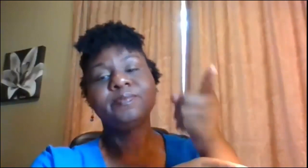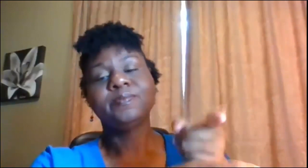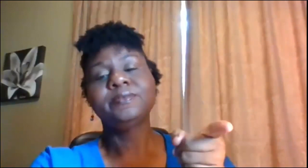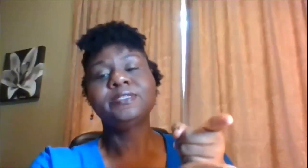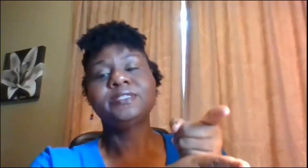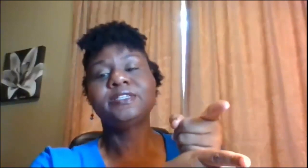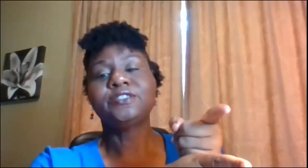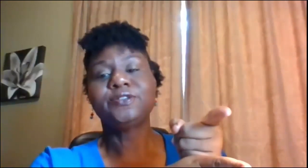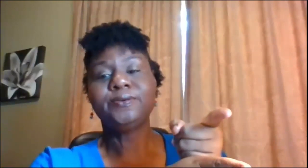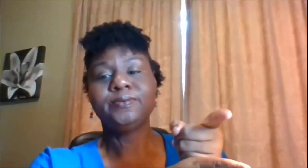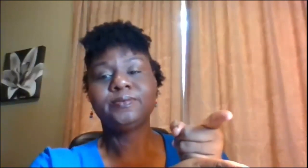sister